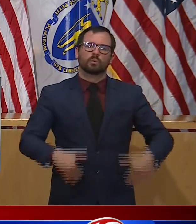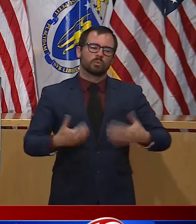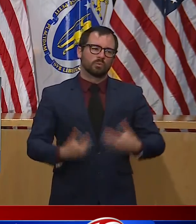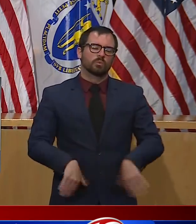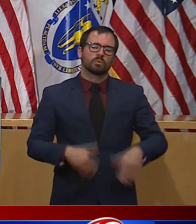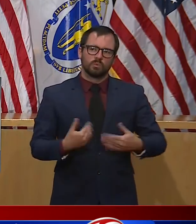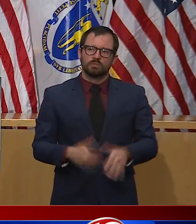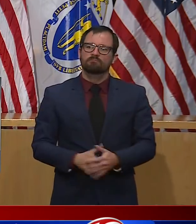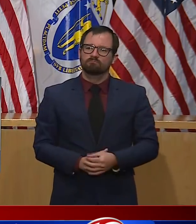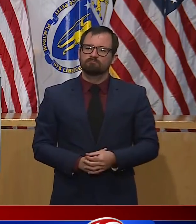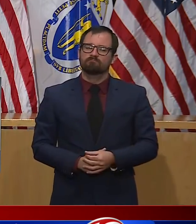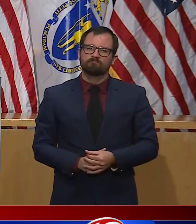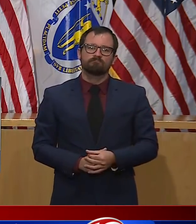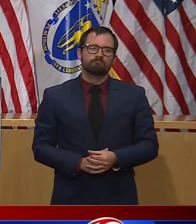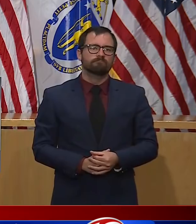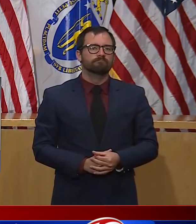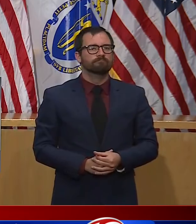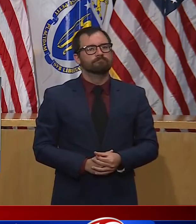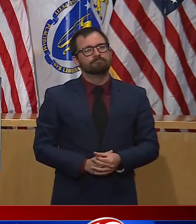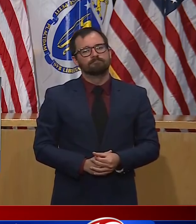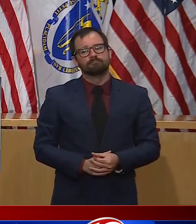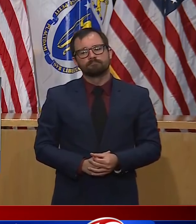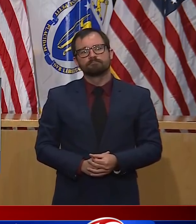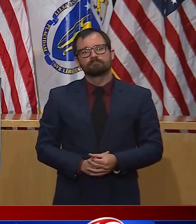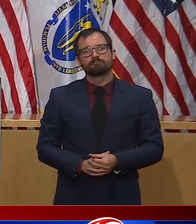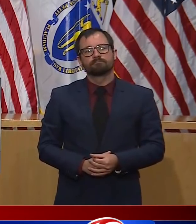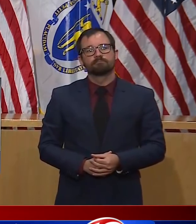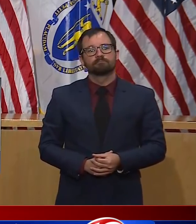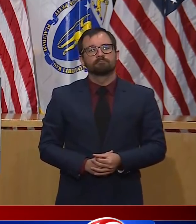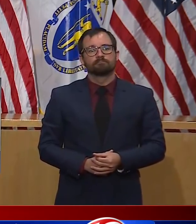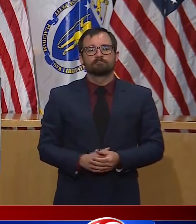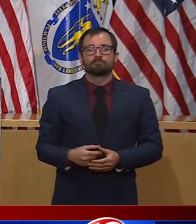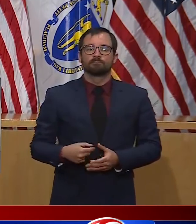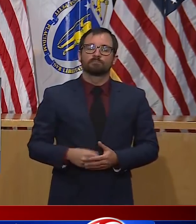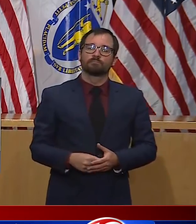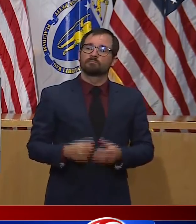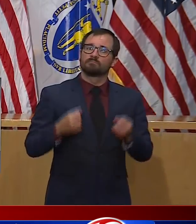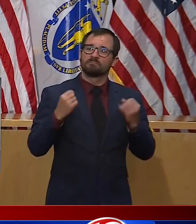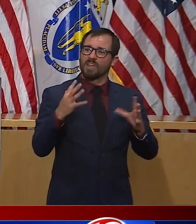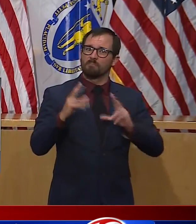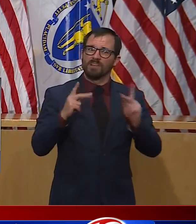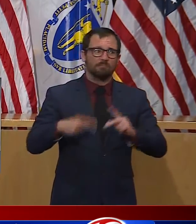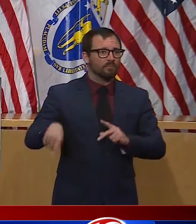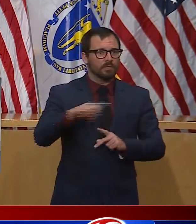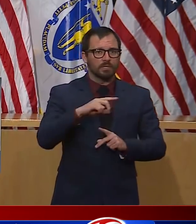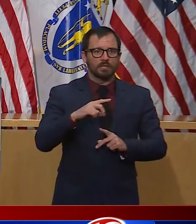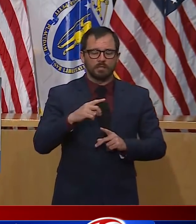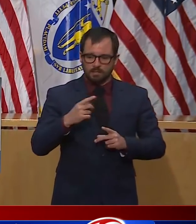of people who are doing what they have to do to push back has been brave and bigger.